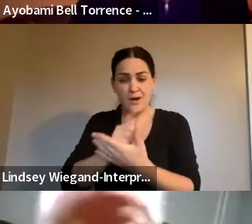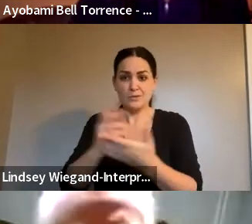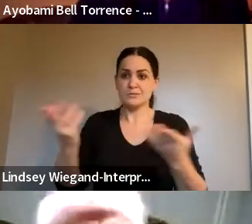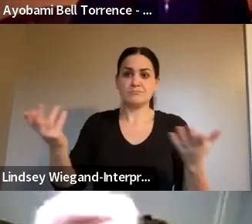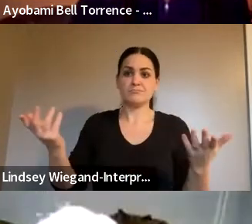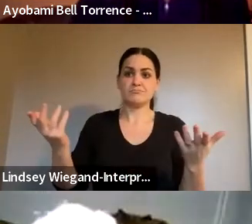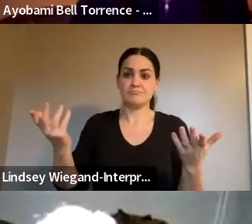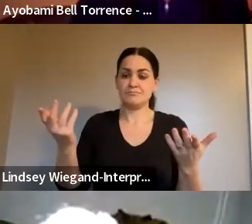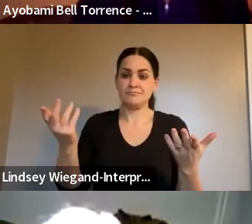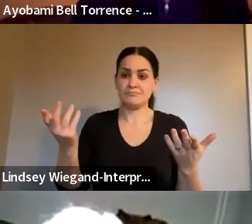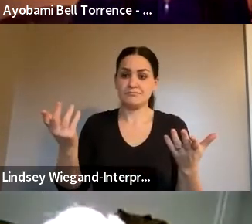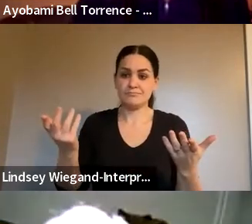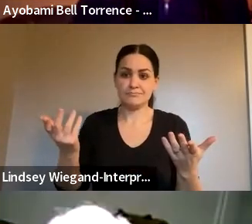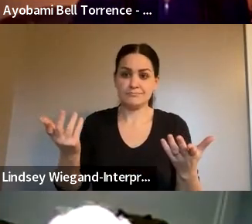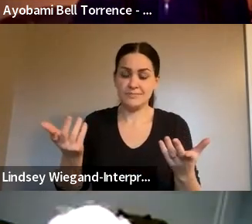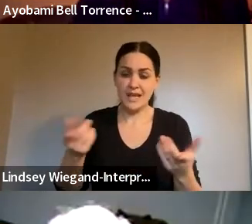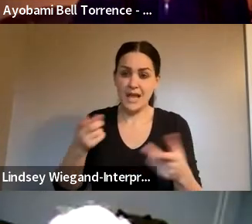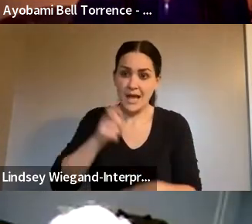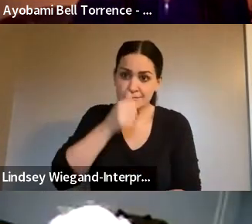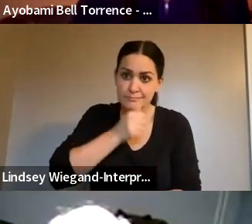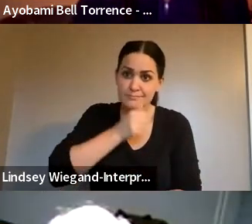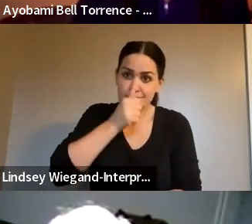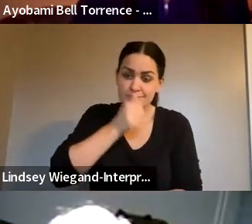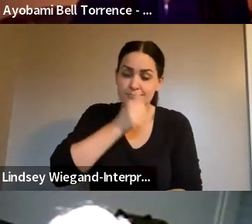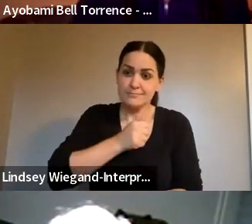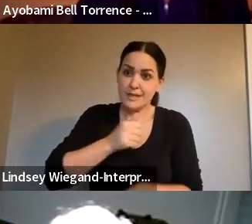doing what they can for the remainder of the trip.